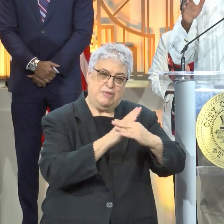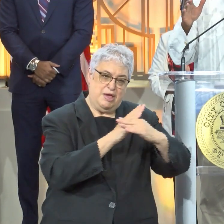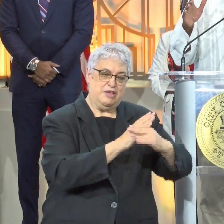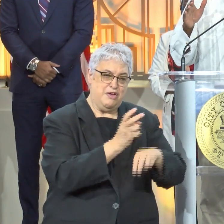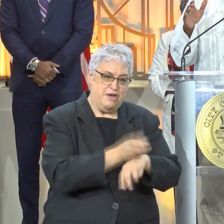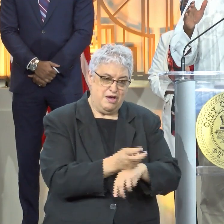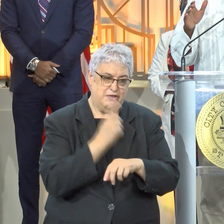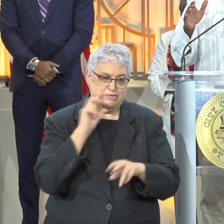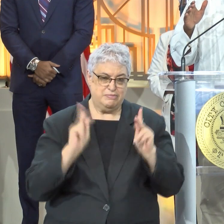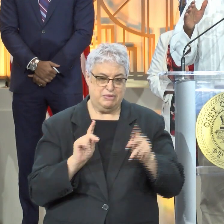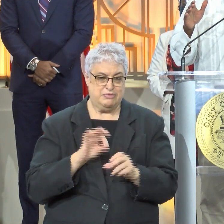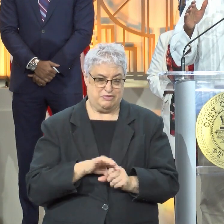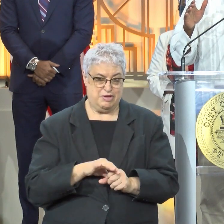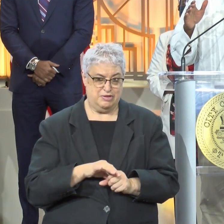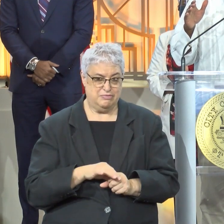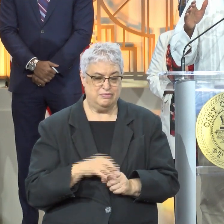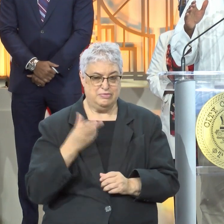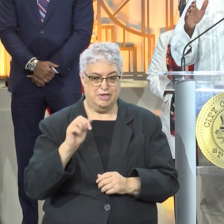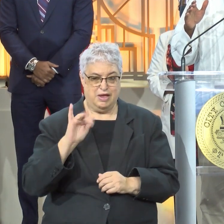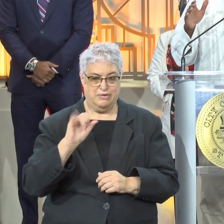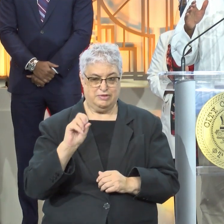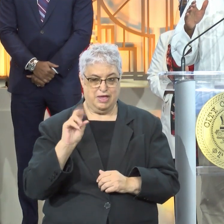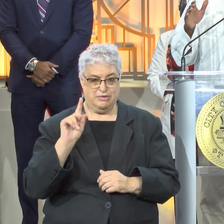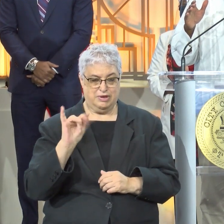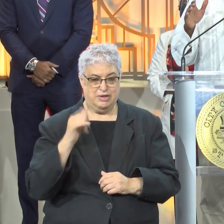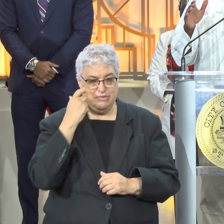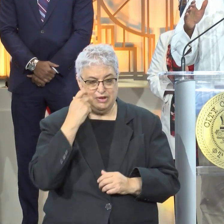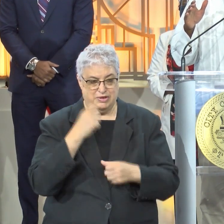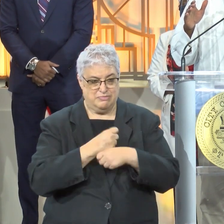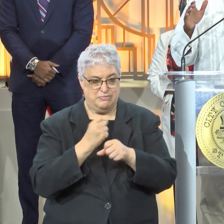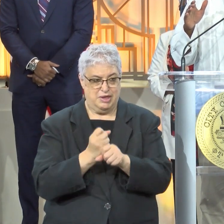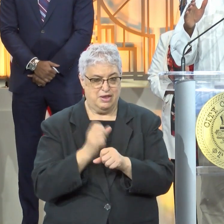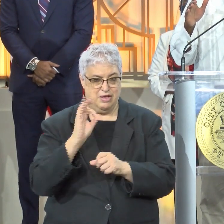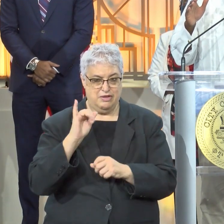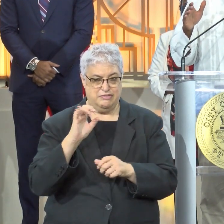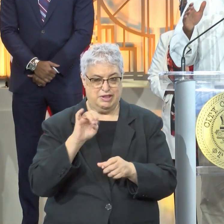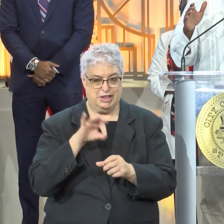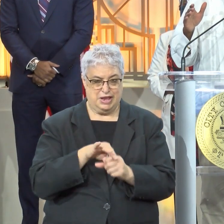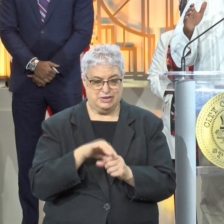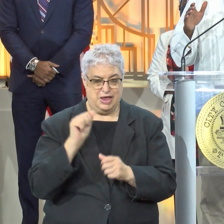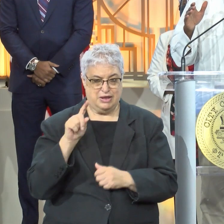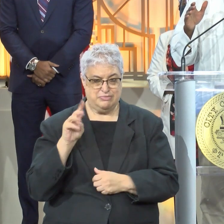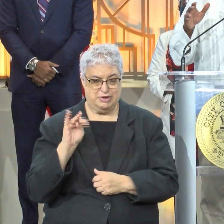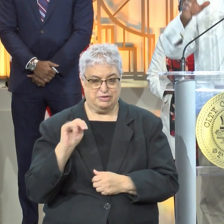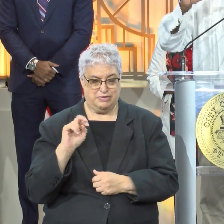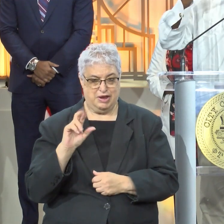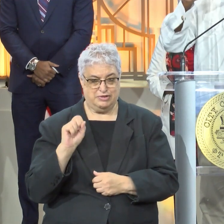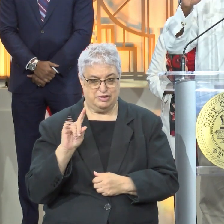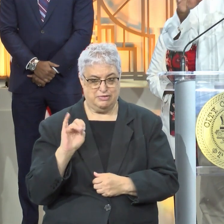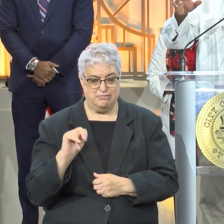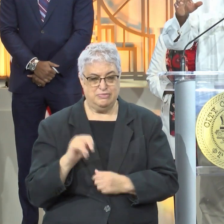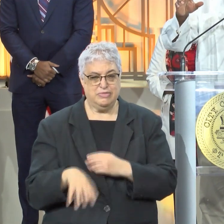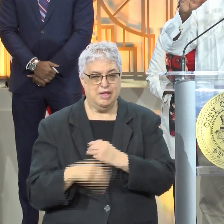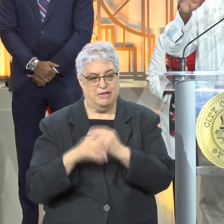to make it difficult for people to vote. Over in Harris County, we just decided to create an office of elections administrator to try to put